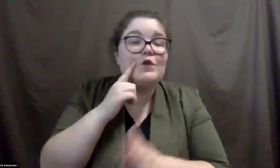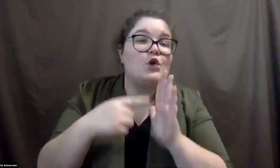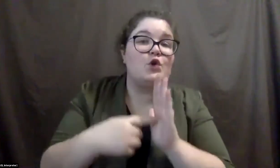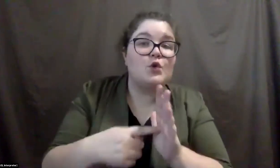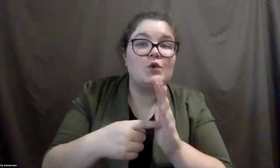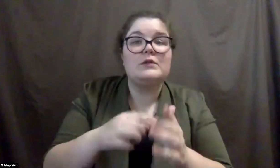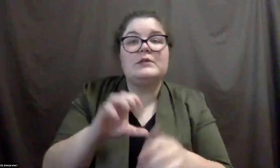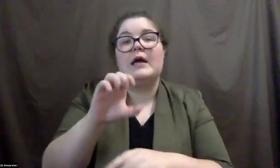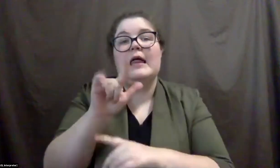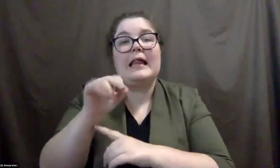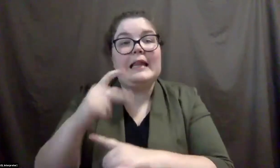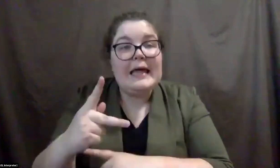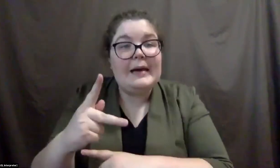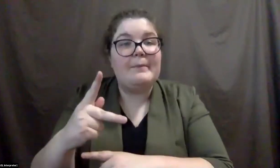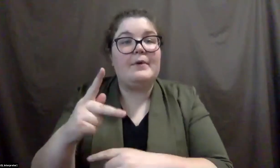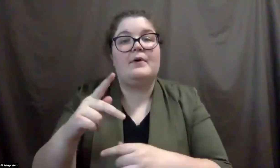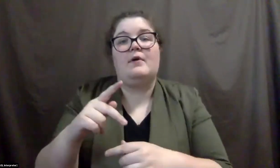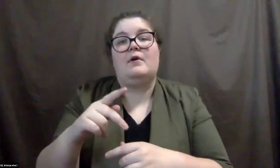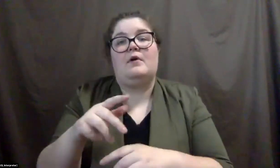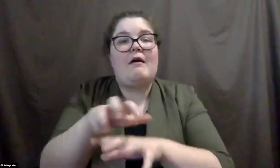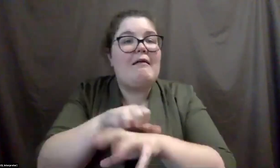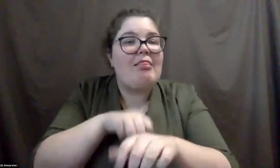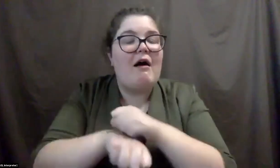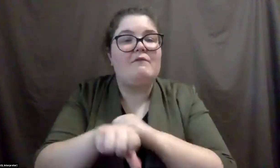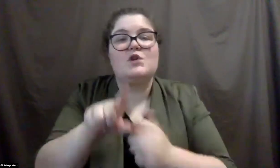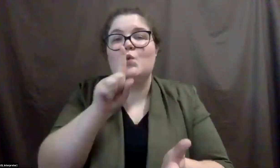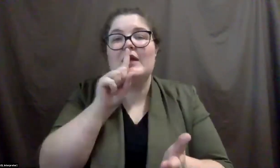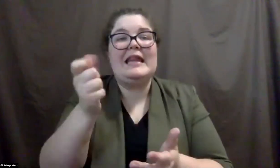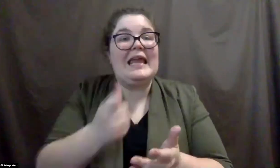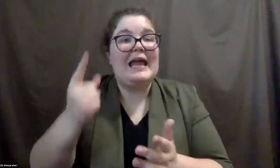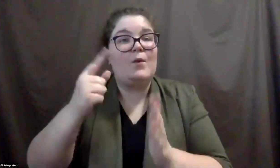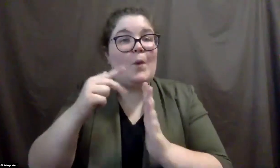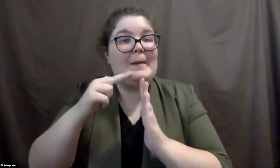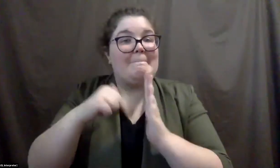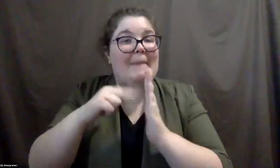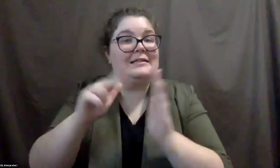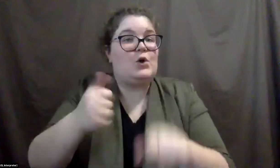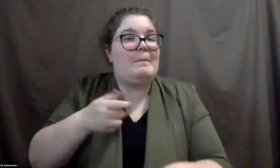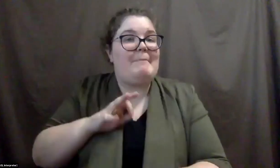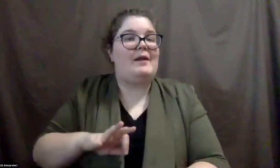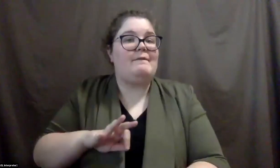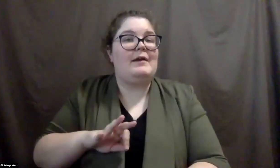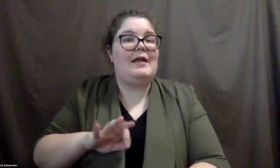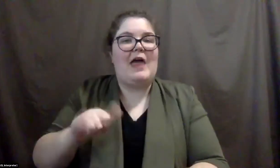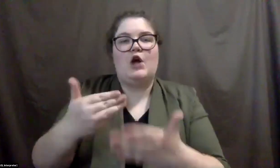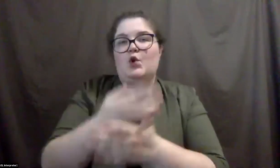hold a canvas in place, I mean, that's something that anyone who's painting could benefit from that new idea that's come up.